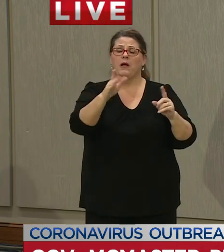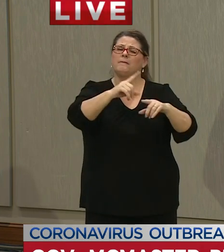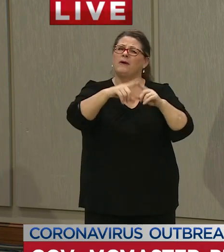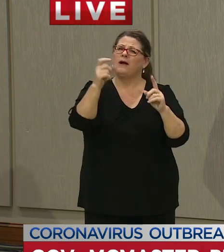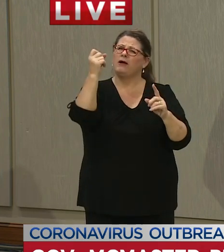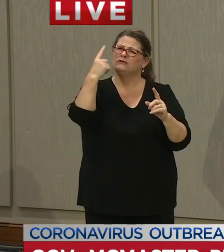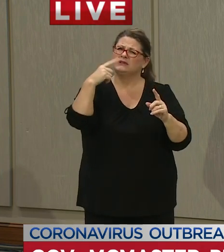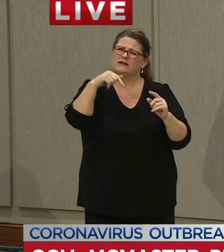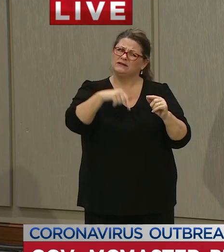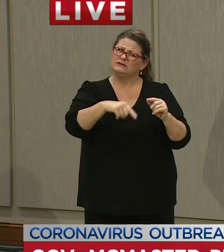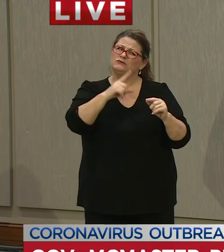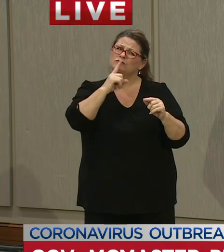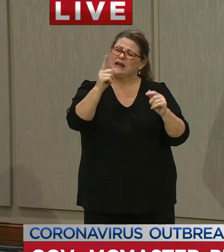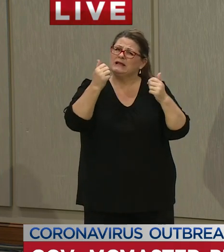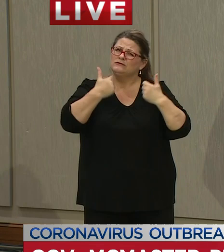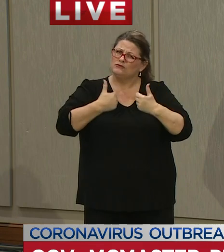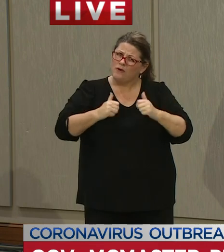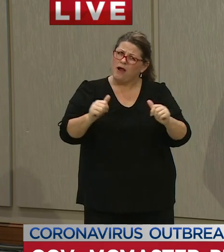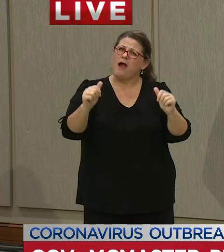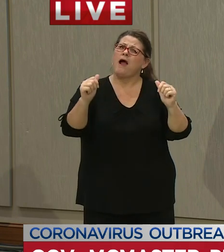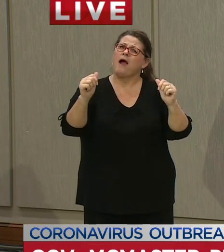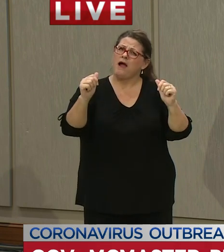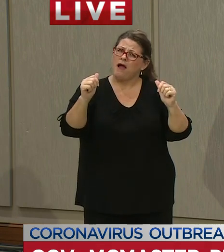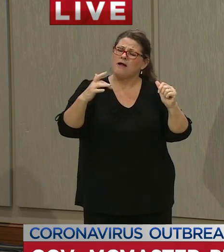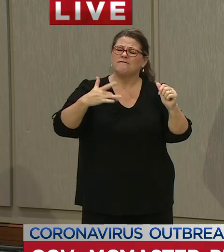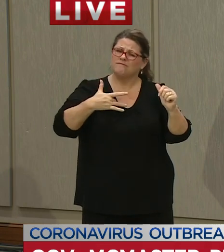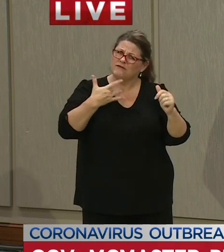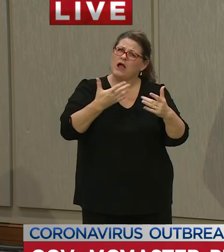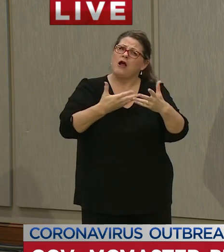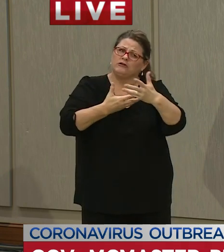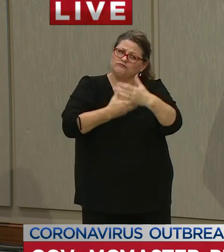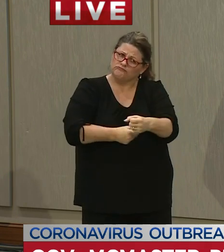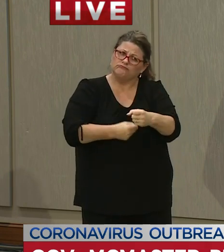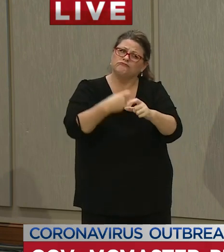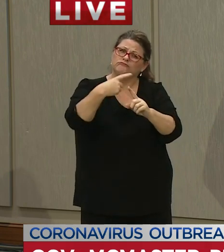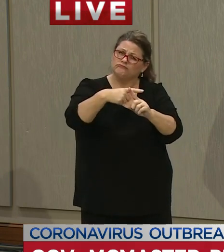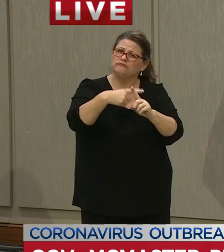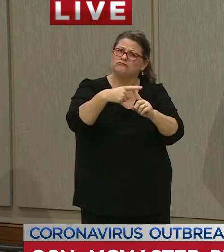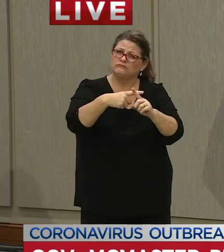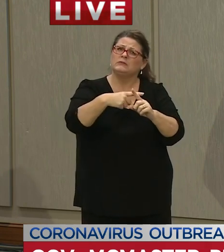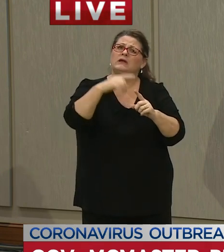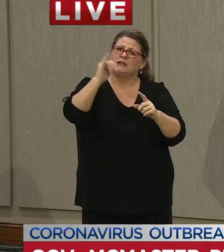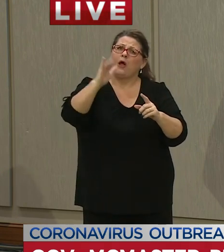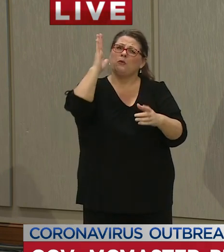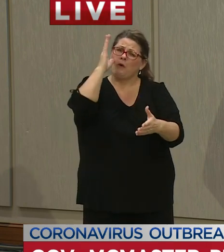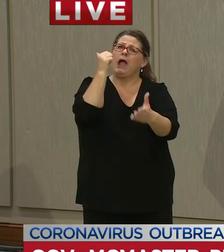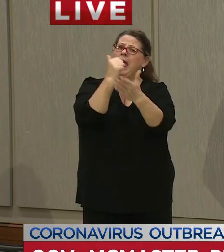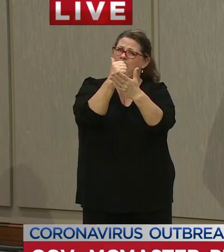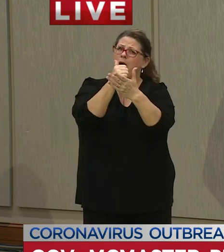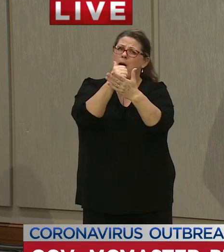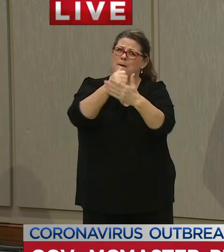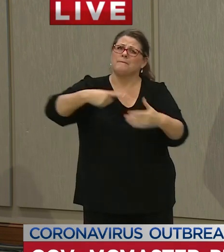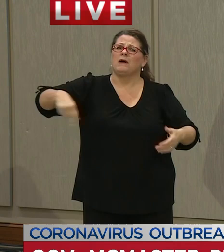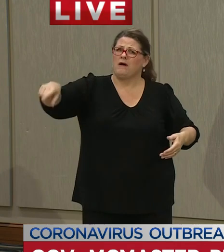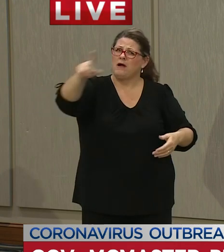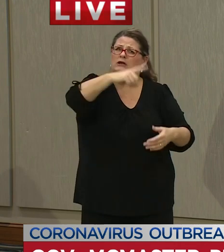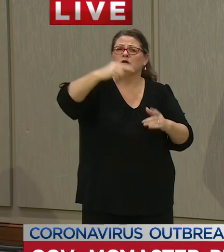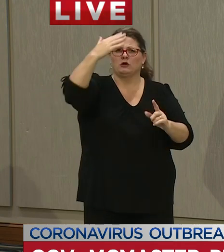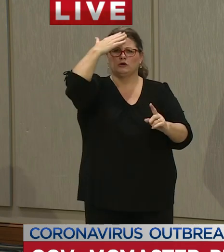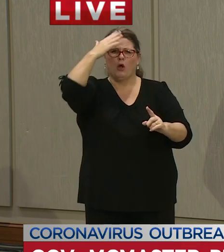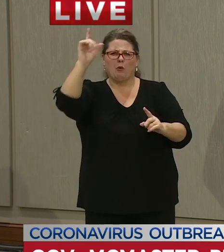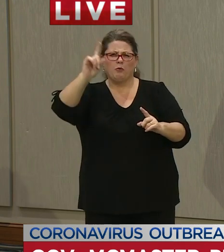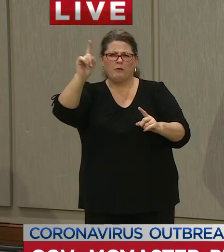effort and we are confident that it will produce results and help us contain this